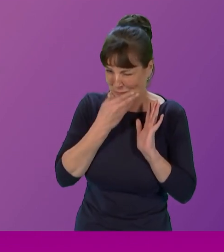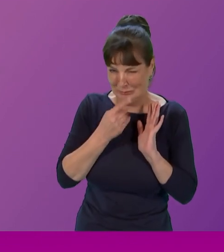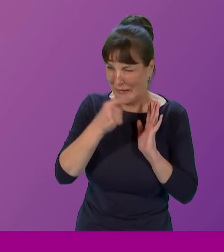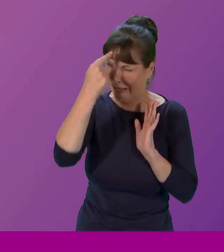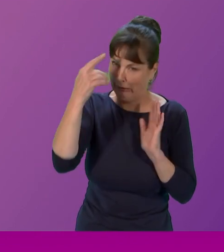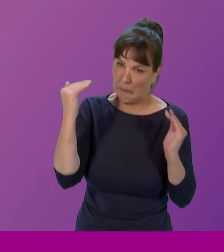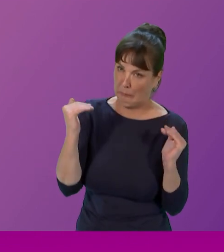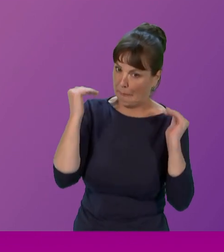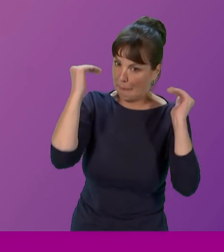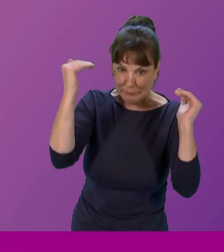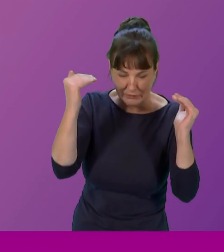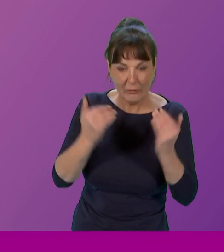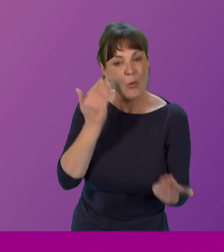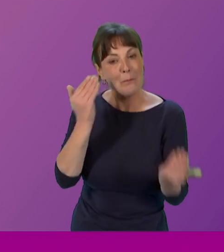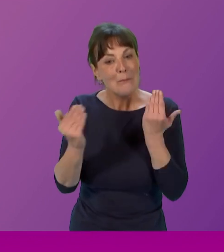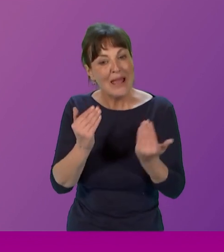But it should.